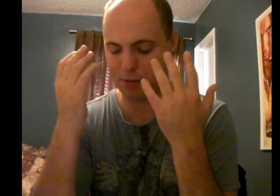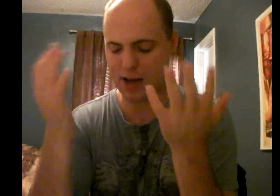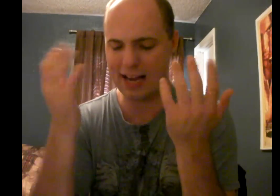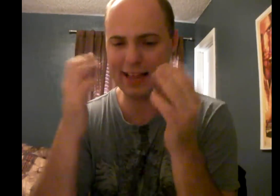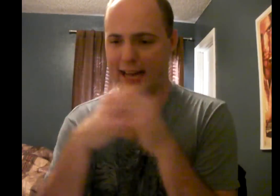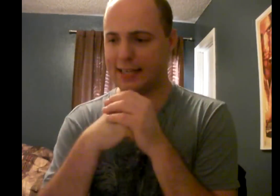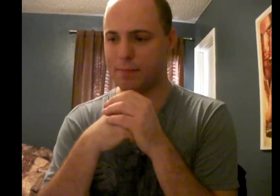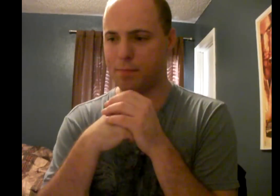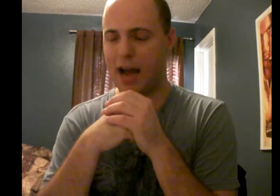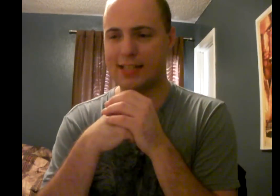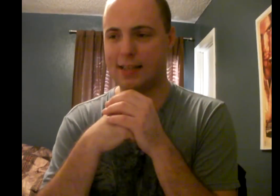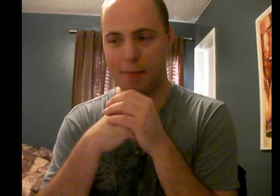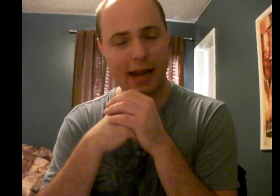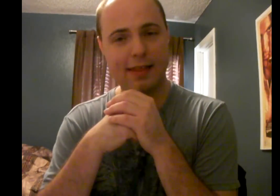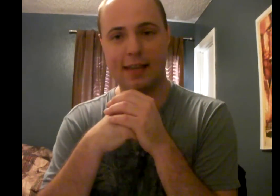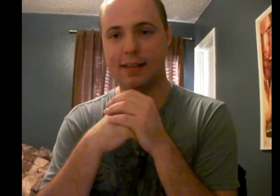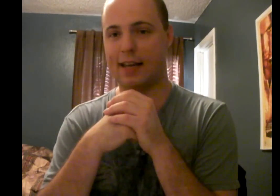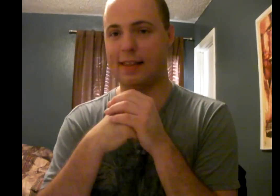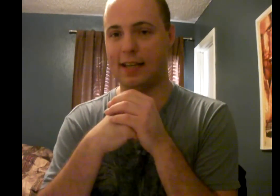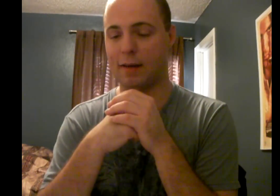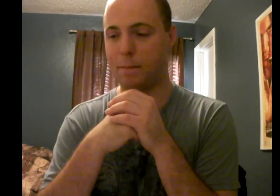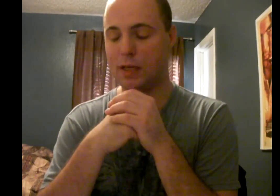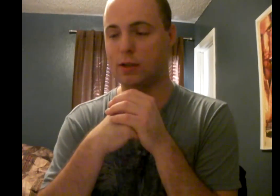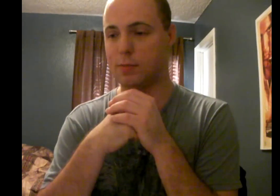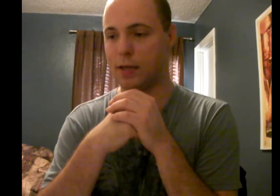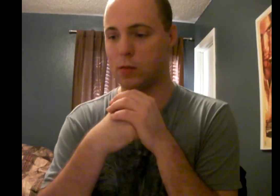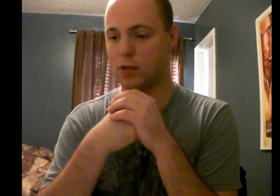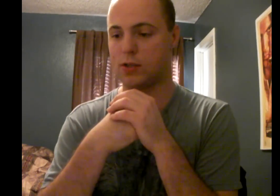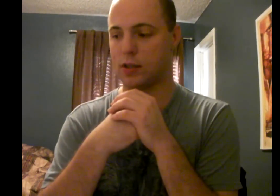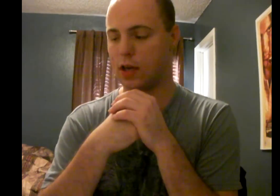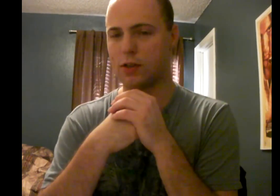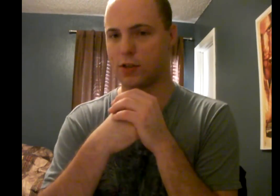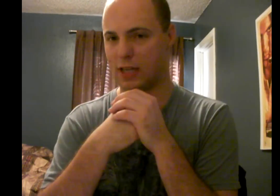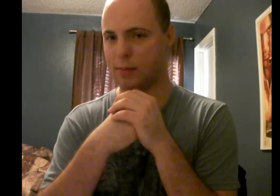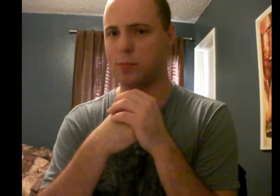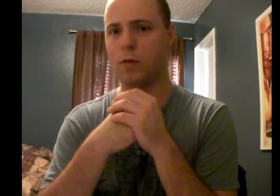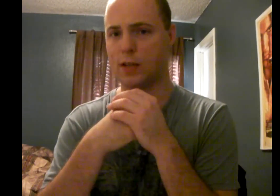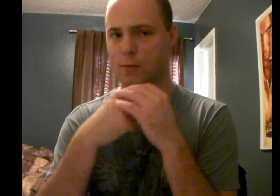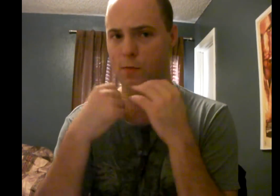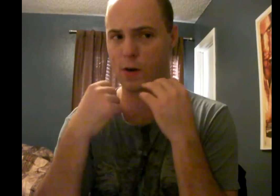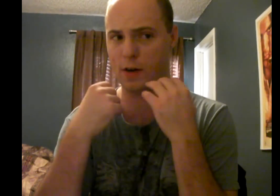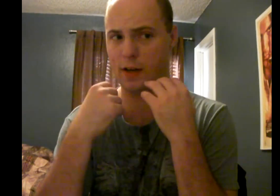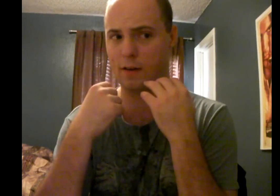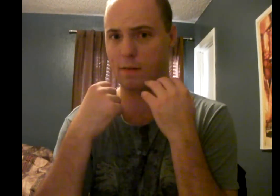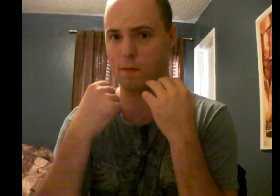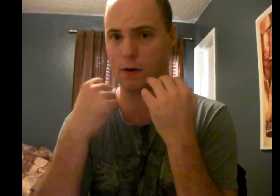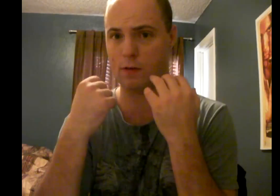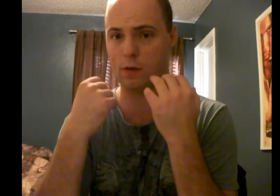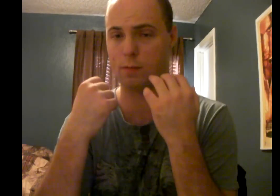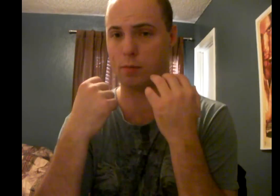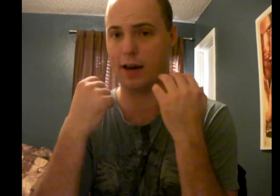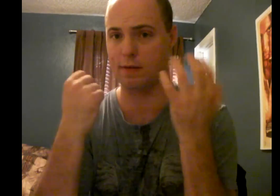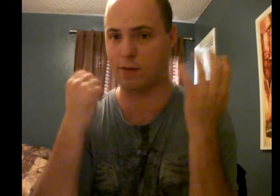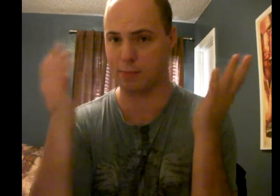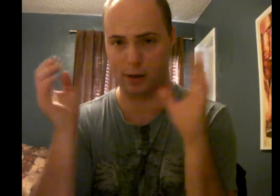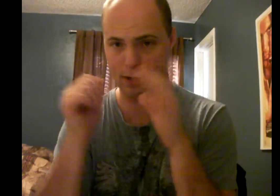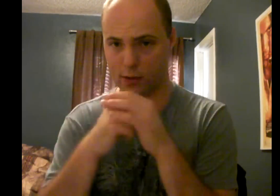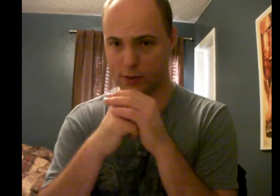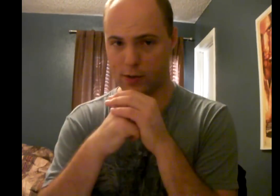But I liked it. Actually, the main thing that I think it appealed to me was the color scheme. This movie is very, very full of bright and vibrant colors.